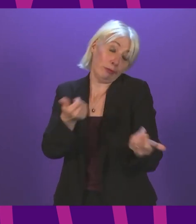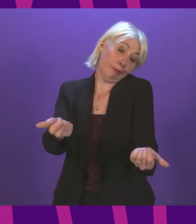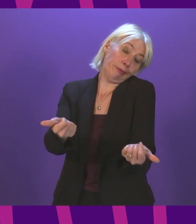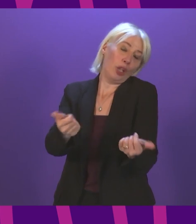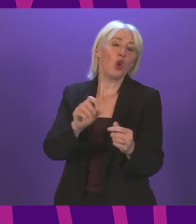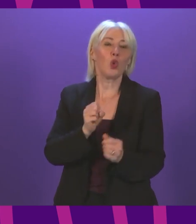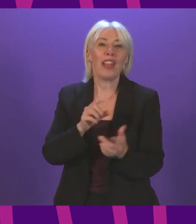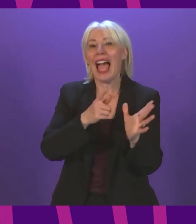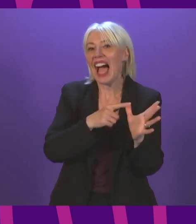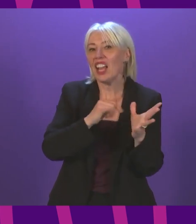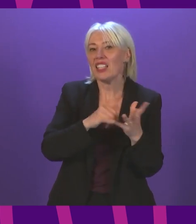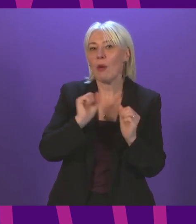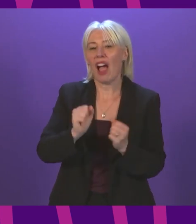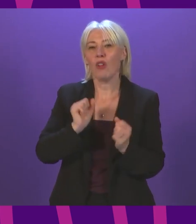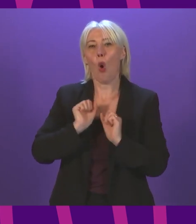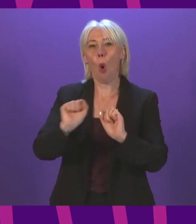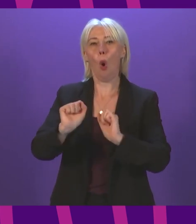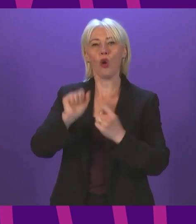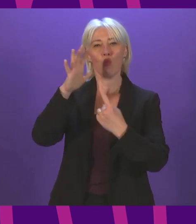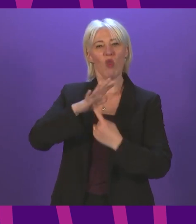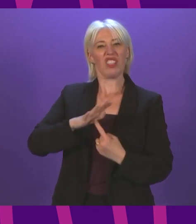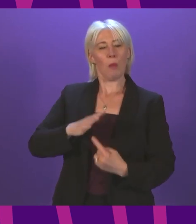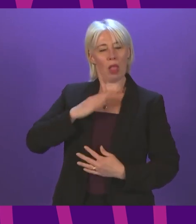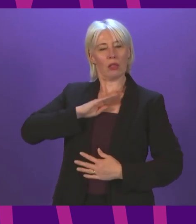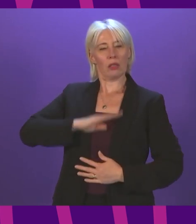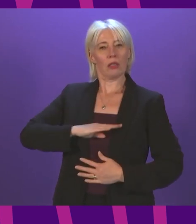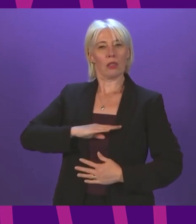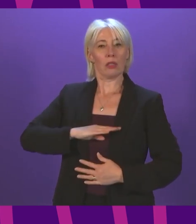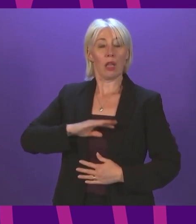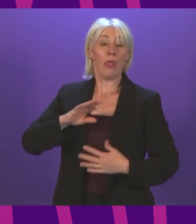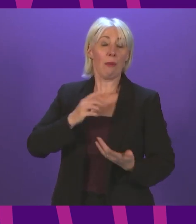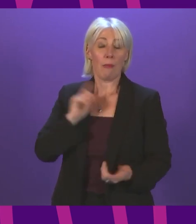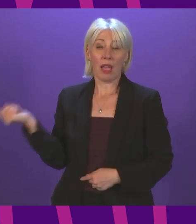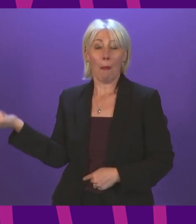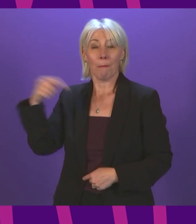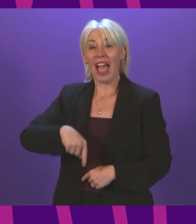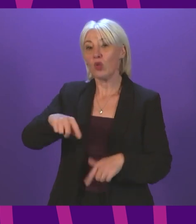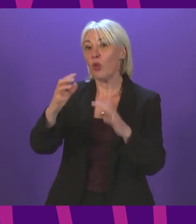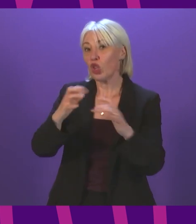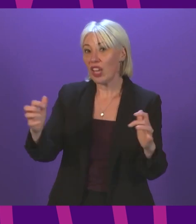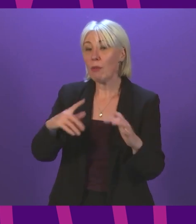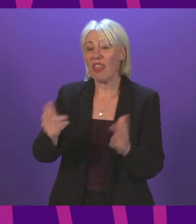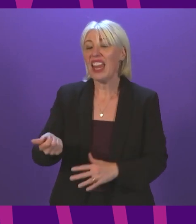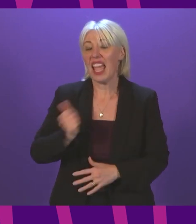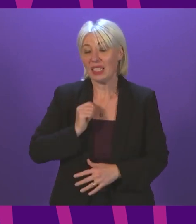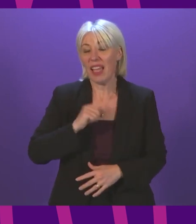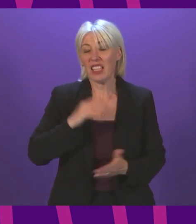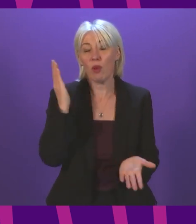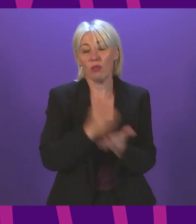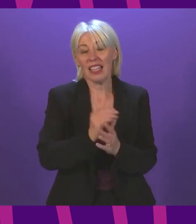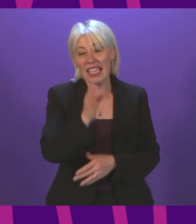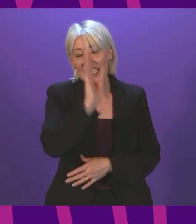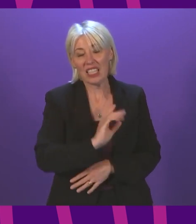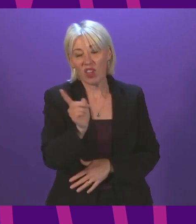of principle or a bit of consistency on this, then perhaps it can come to this chamber and expect to be taken seriously